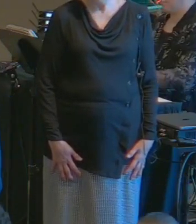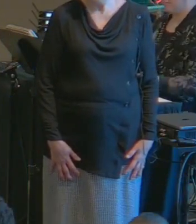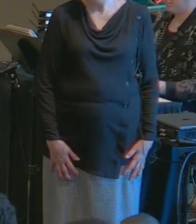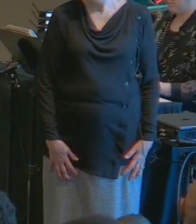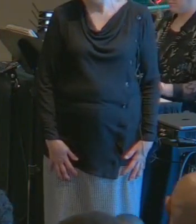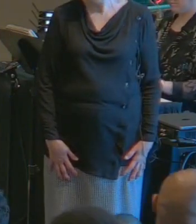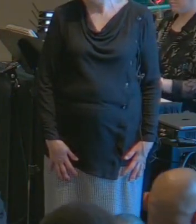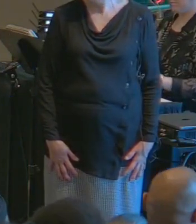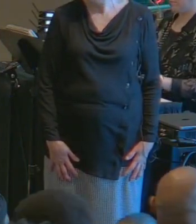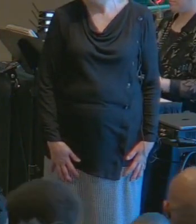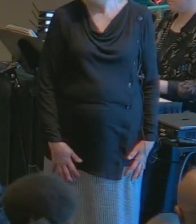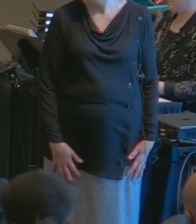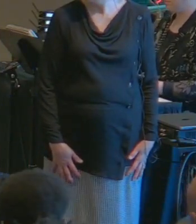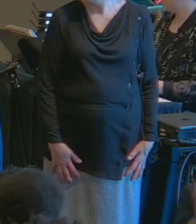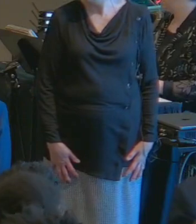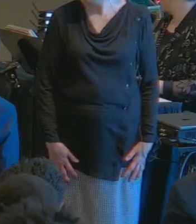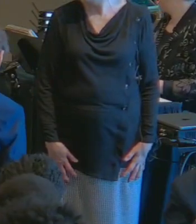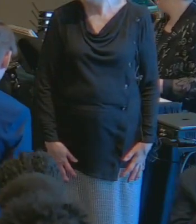he's already reaching